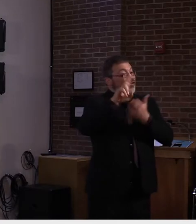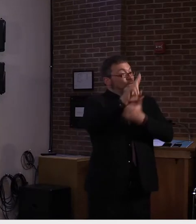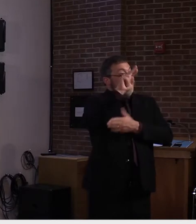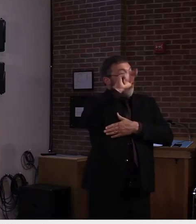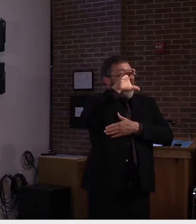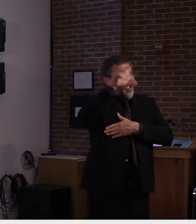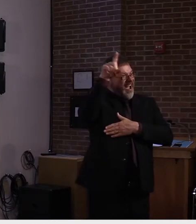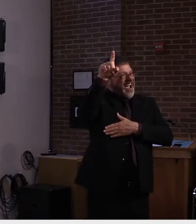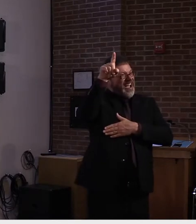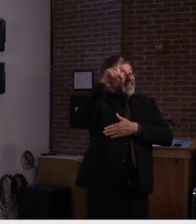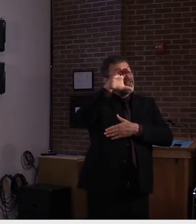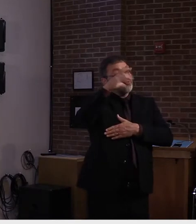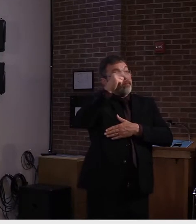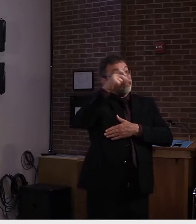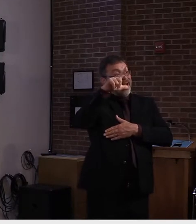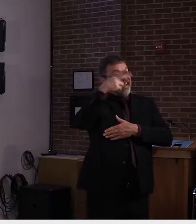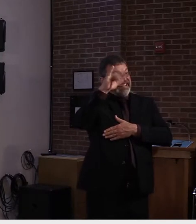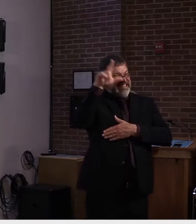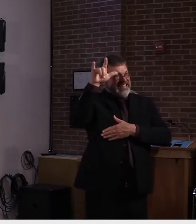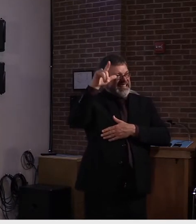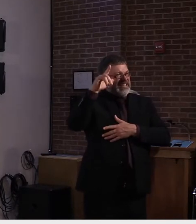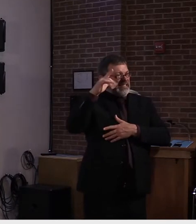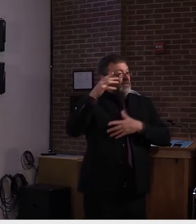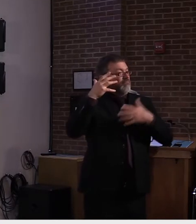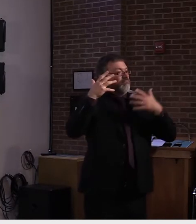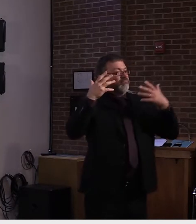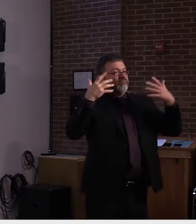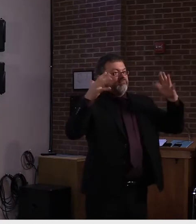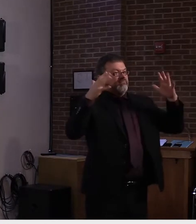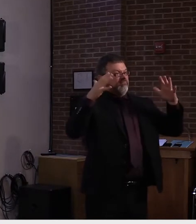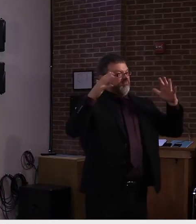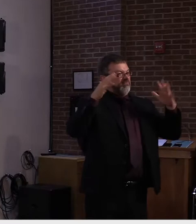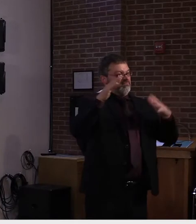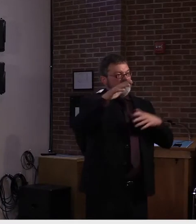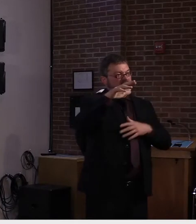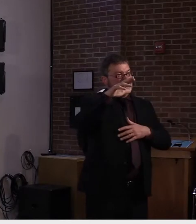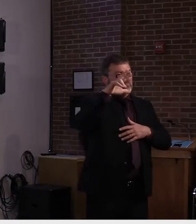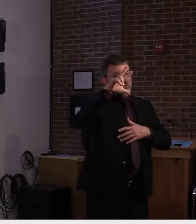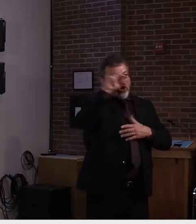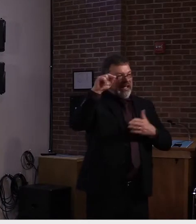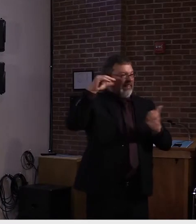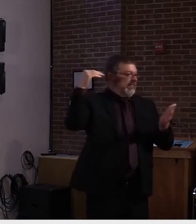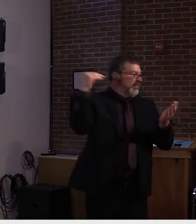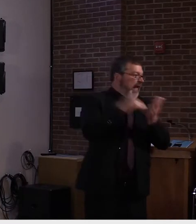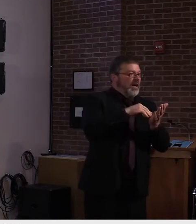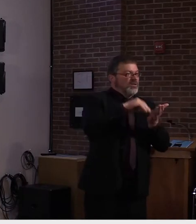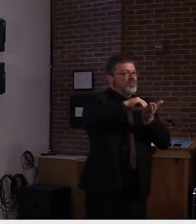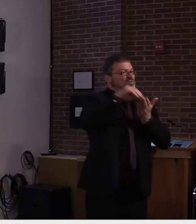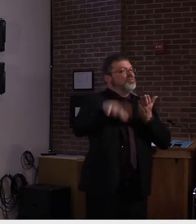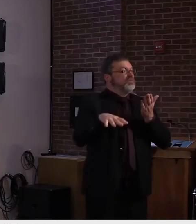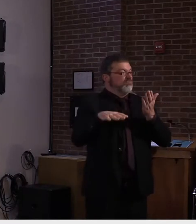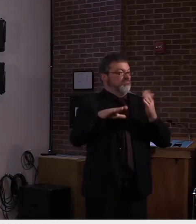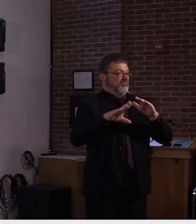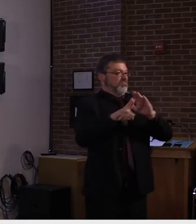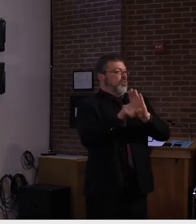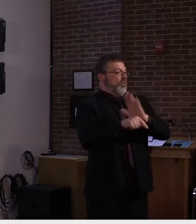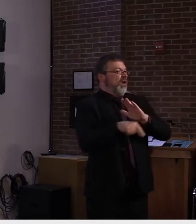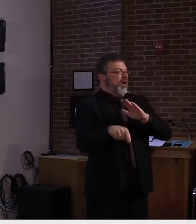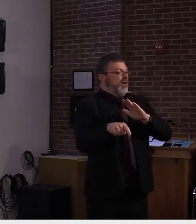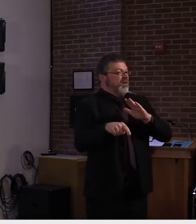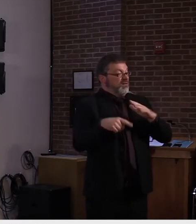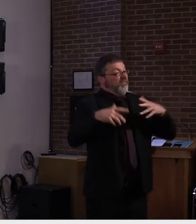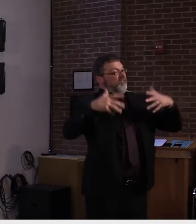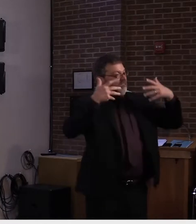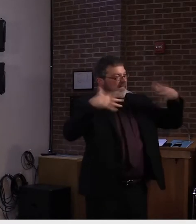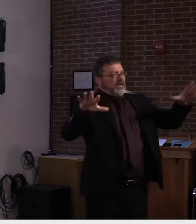somewhere in the range of 30,000 undergraduates. It had 130 students test positive in the first